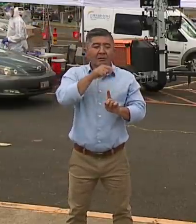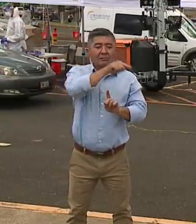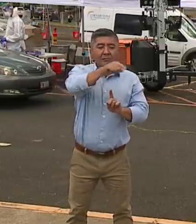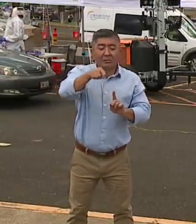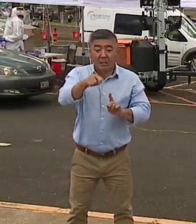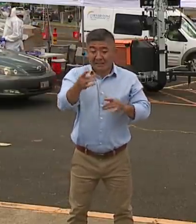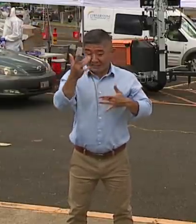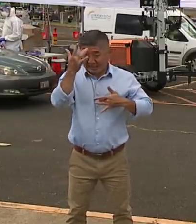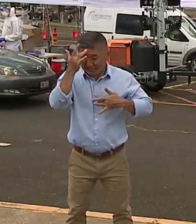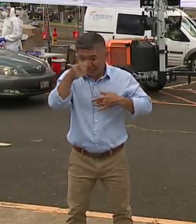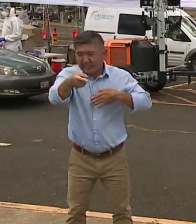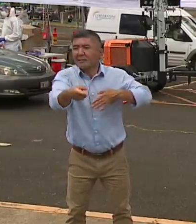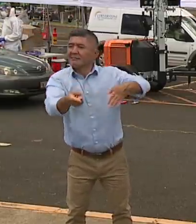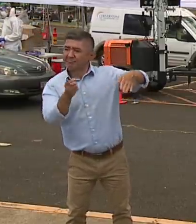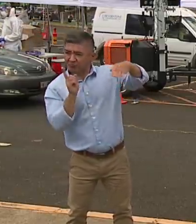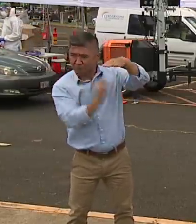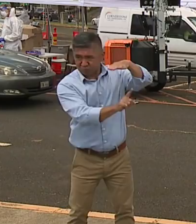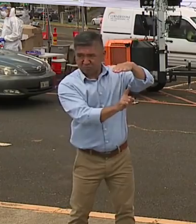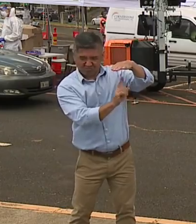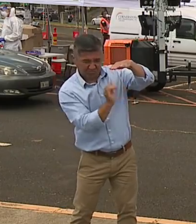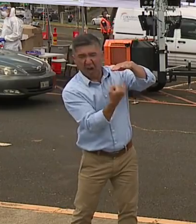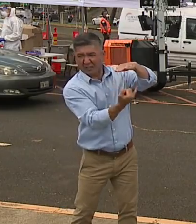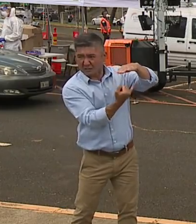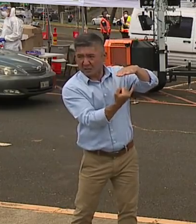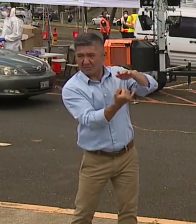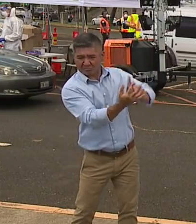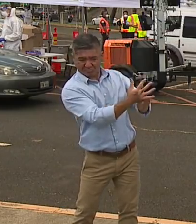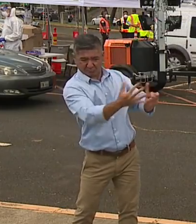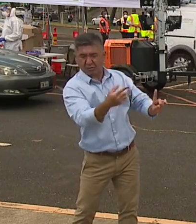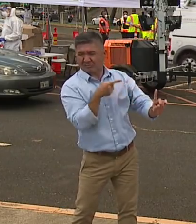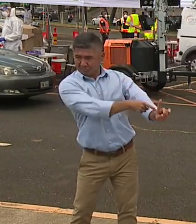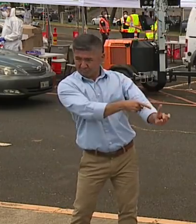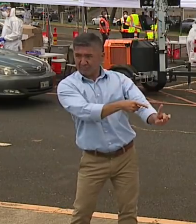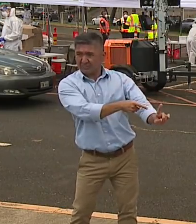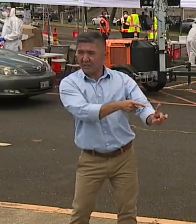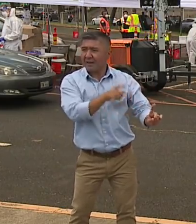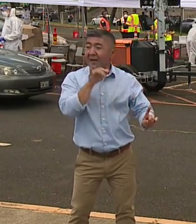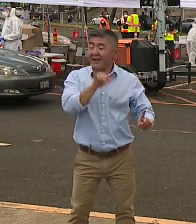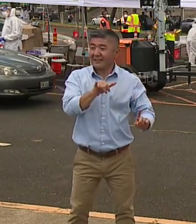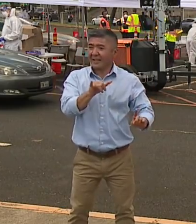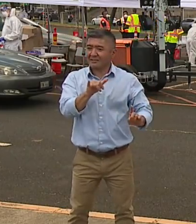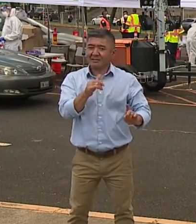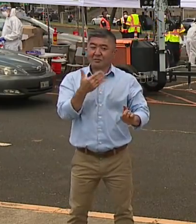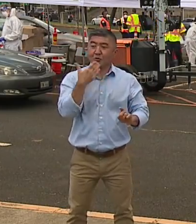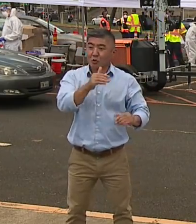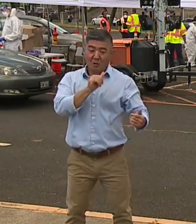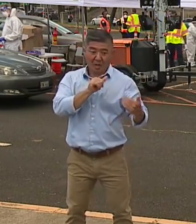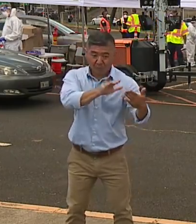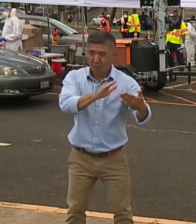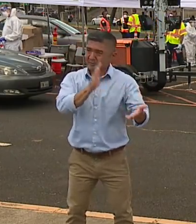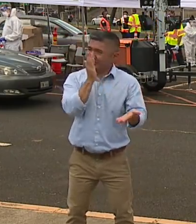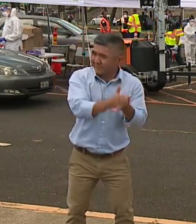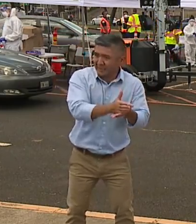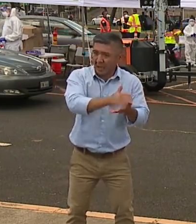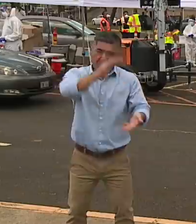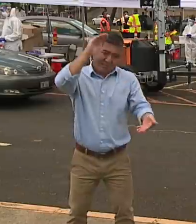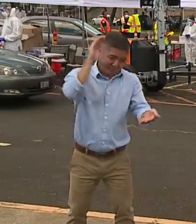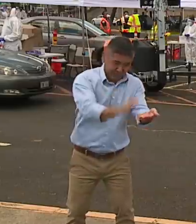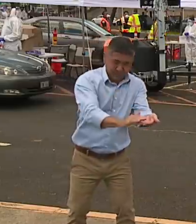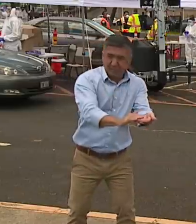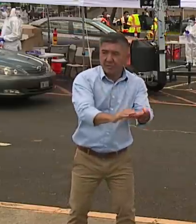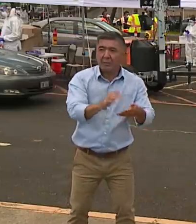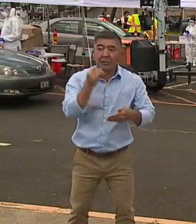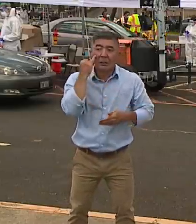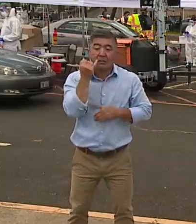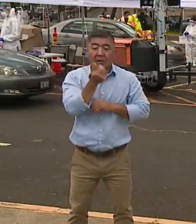and quarantined individuals who've been exposed. So that's the process for stopping viral spread. That works when you have smaller amounts